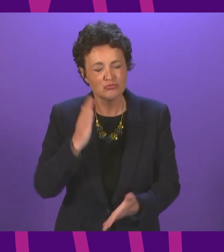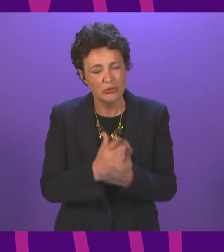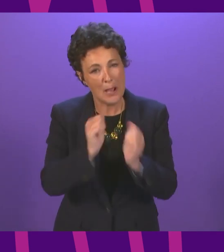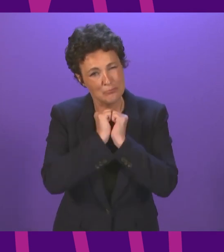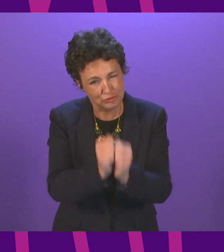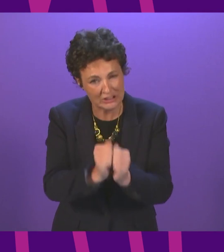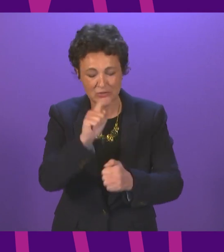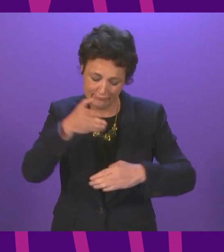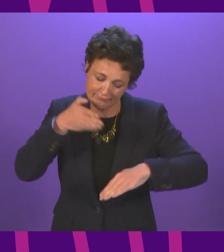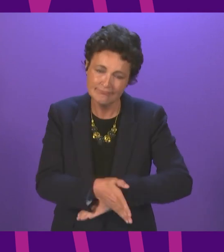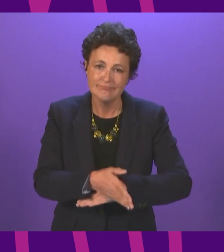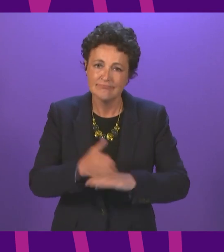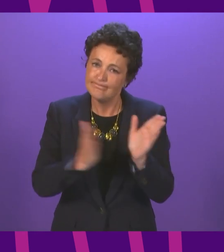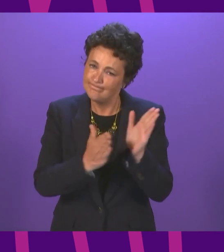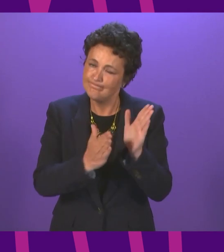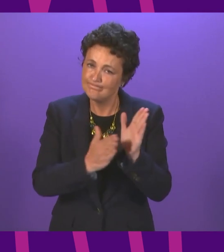have done.